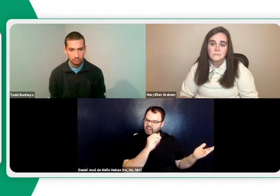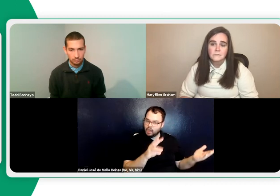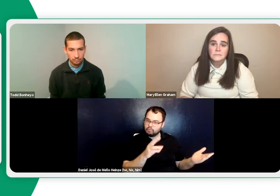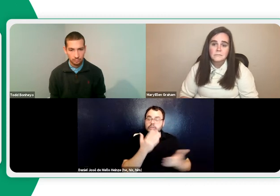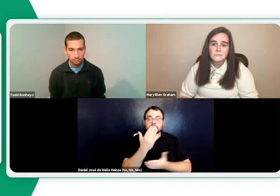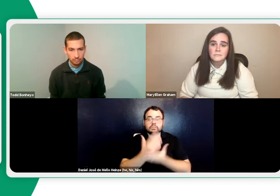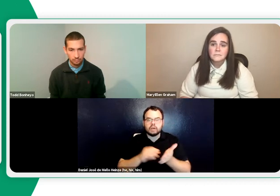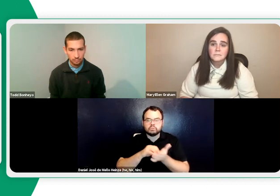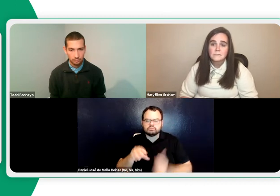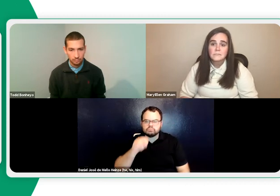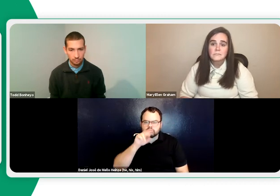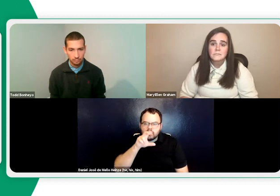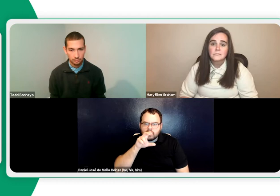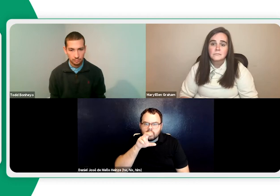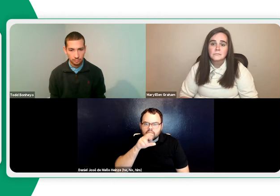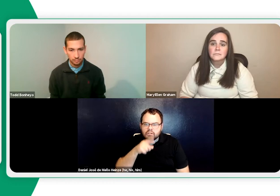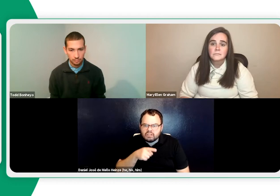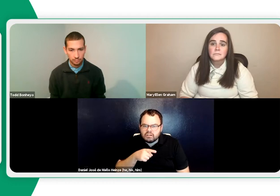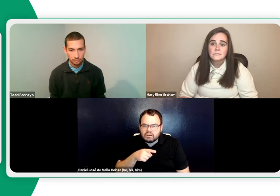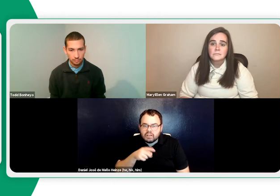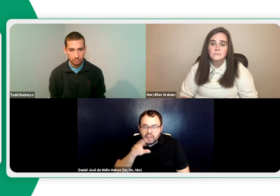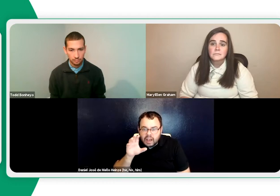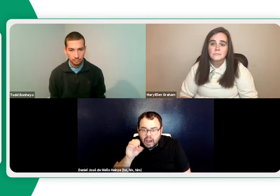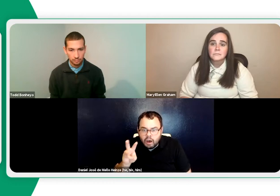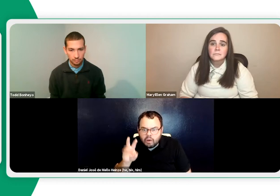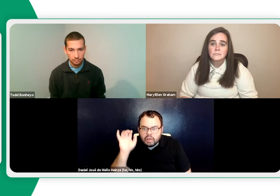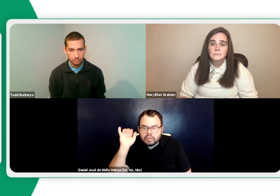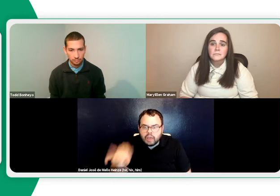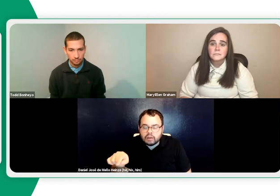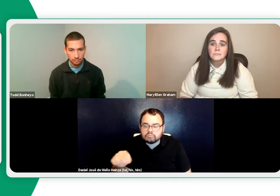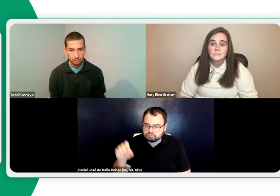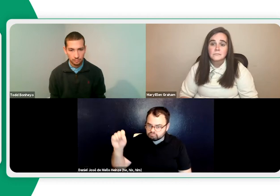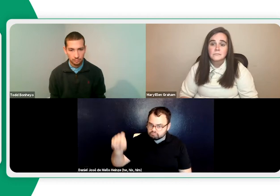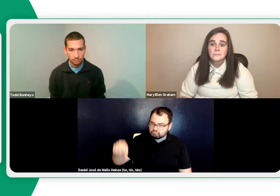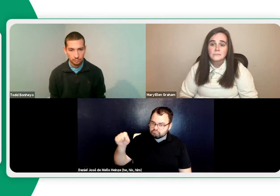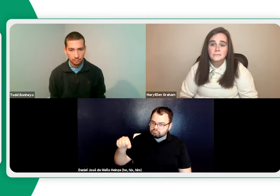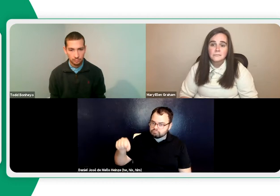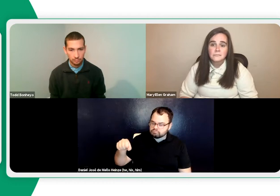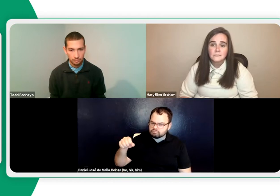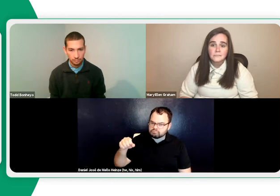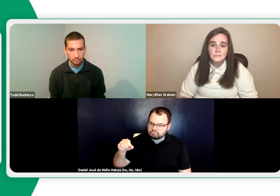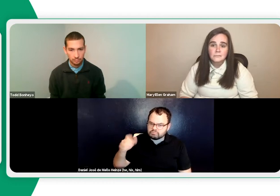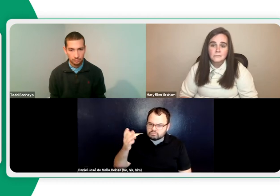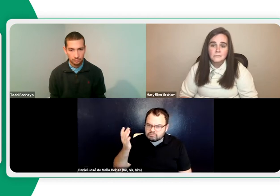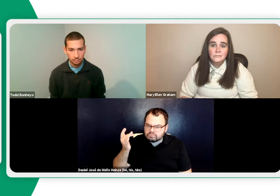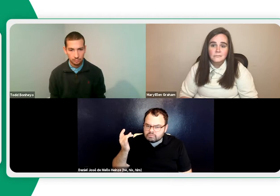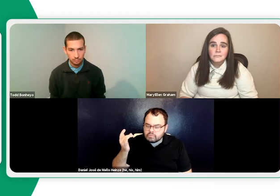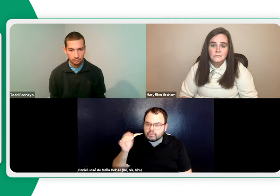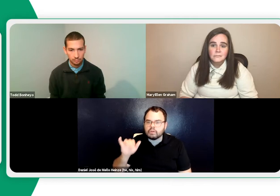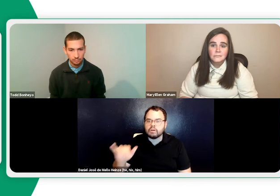farm and show them what an actual cow is. And in those situations, a student may, you know, be completely